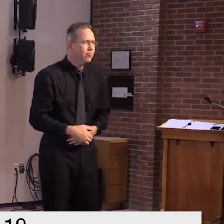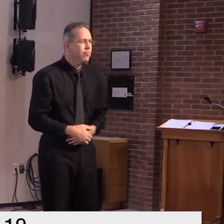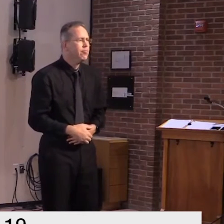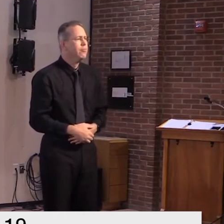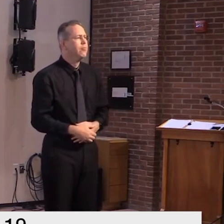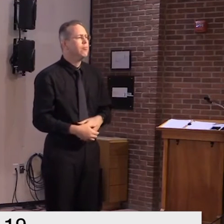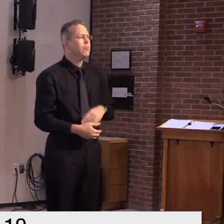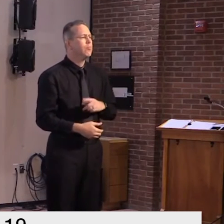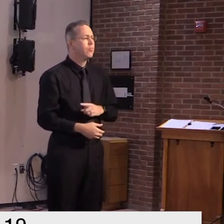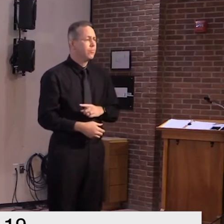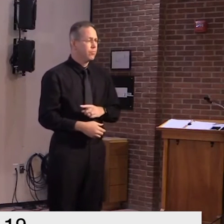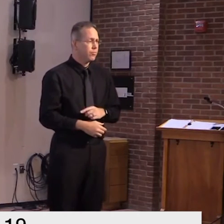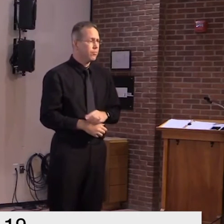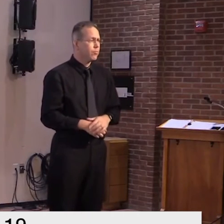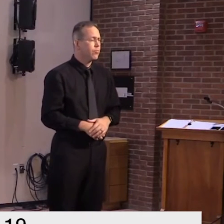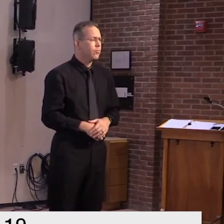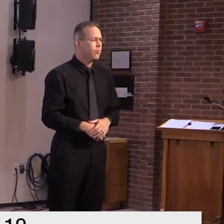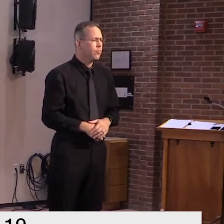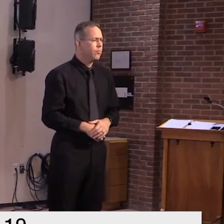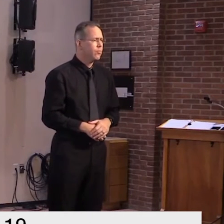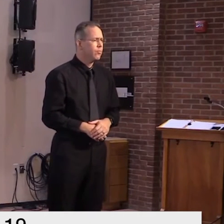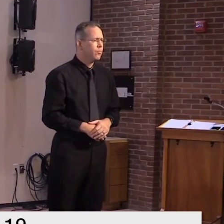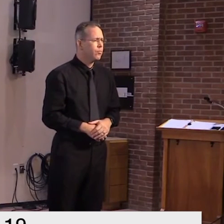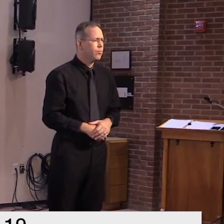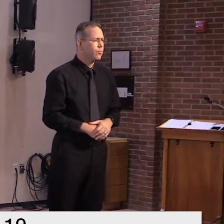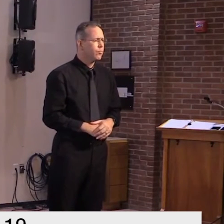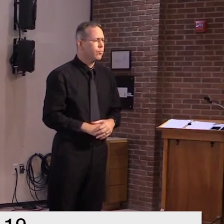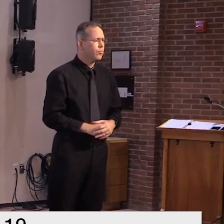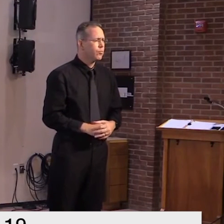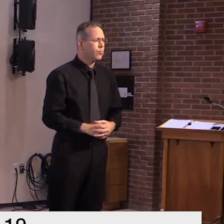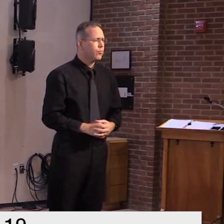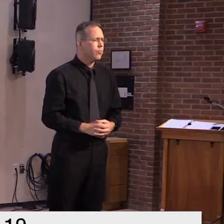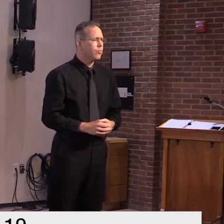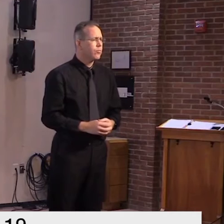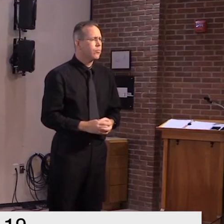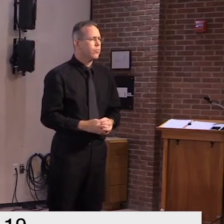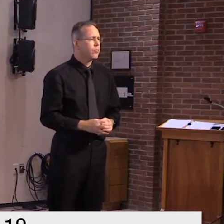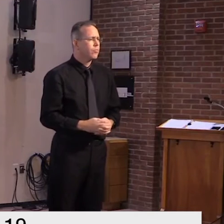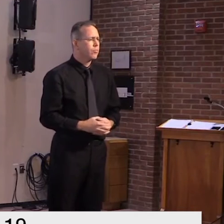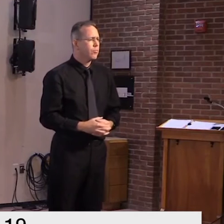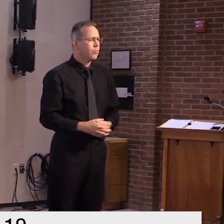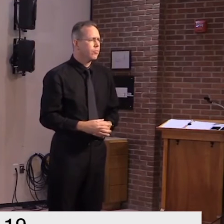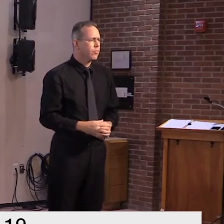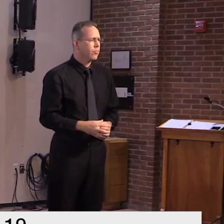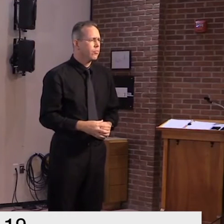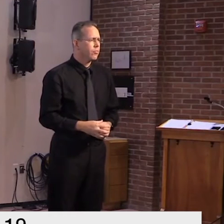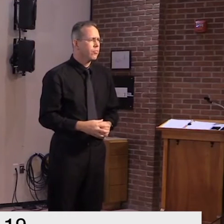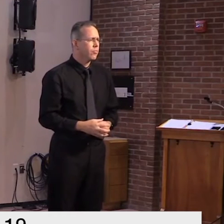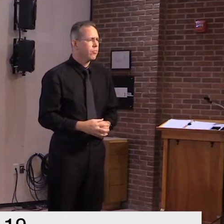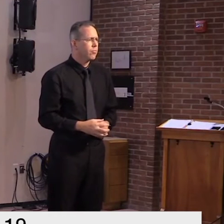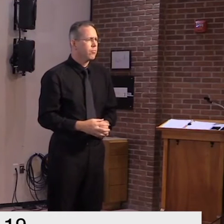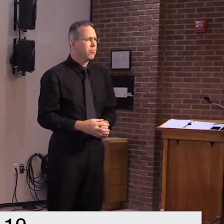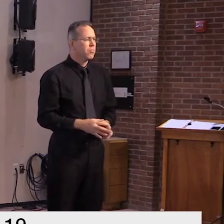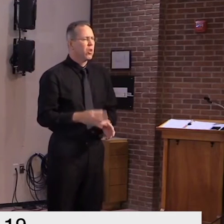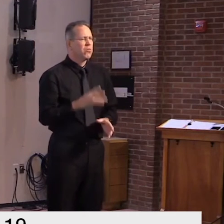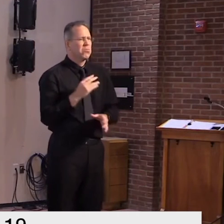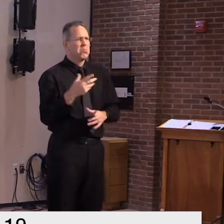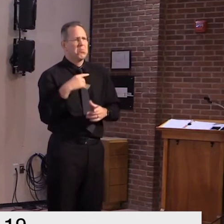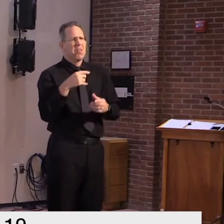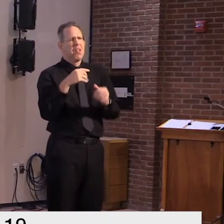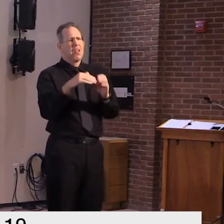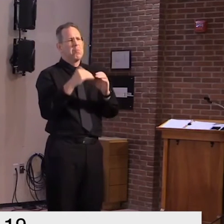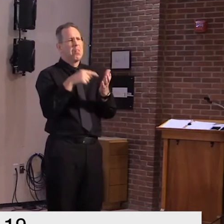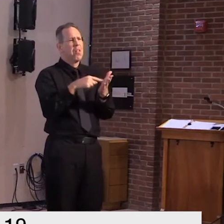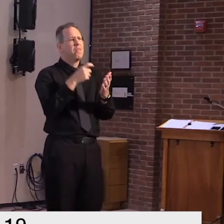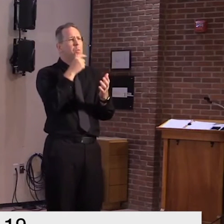12 so on the actual memo that i'm reading um in any case moving on from that we know a facility that are already having visitors and already making plans